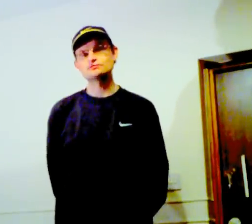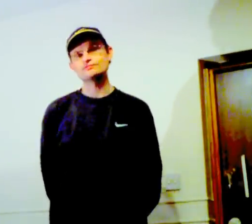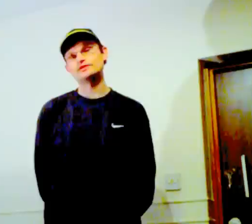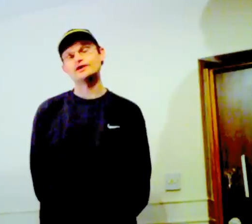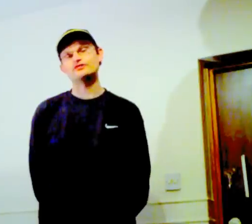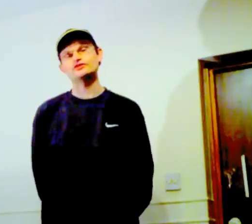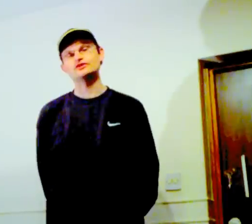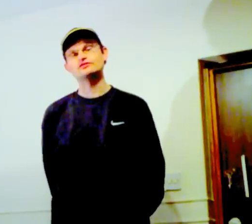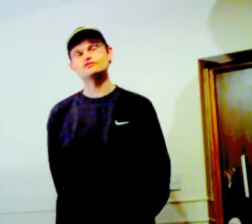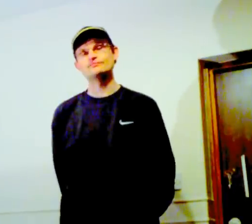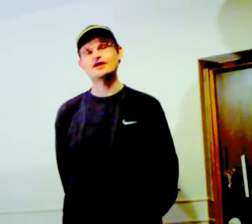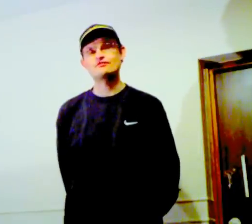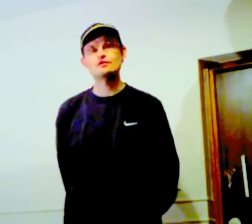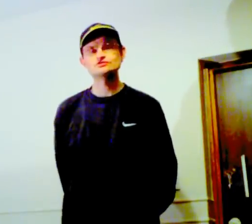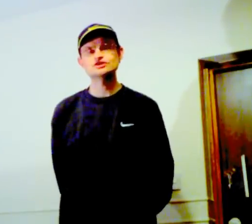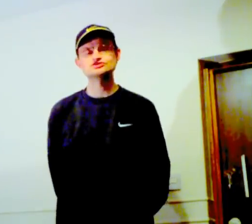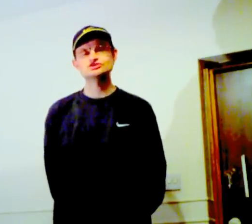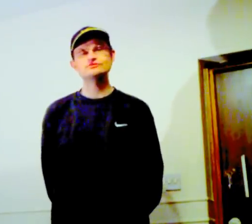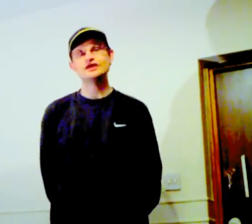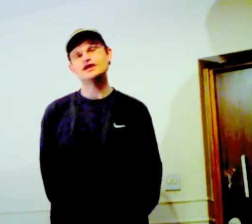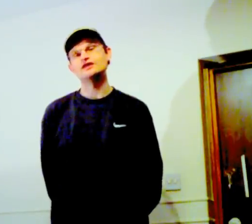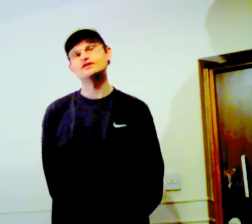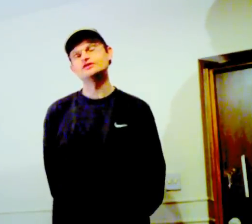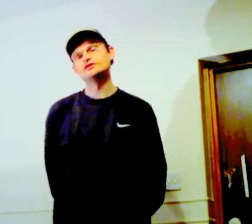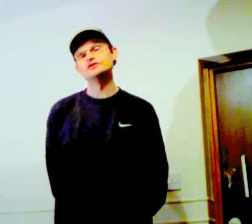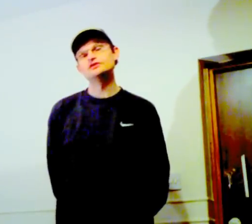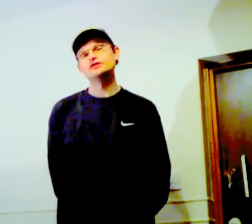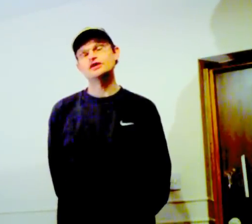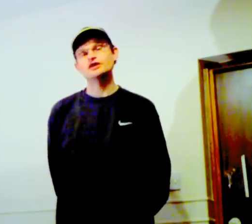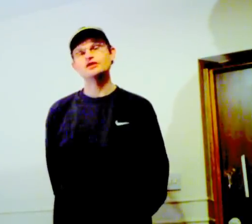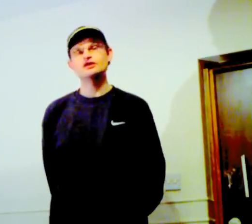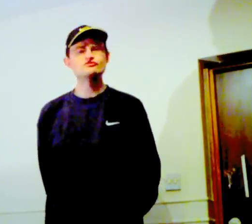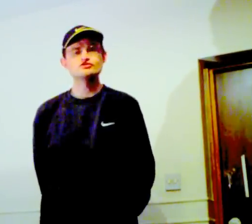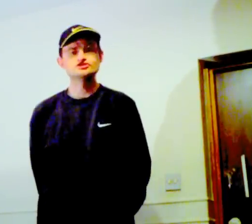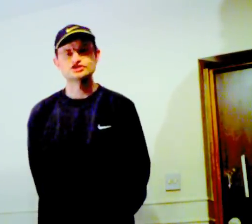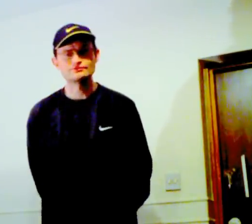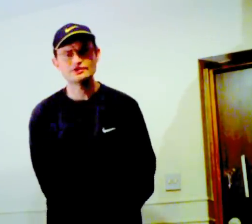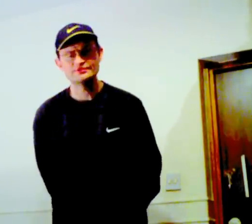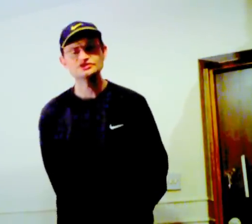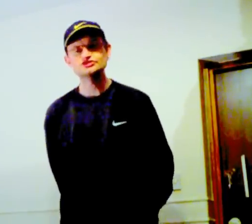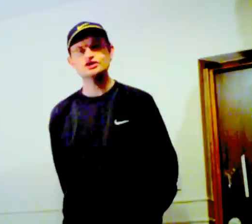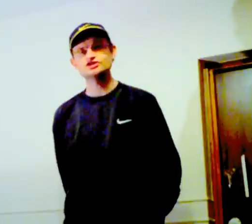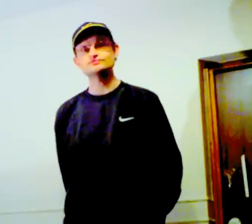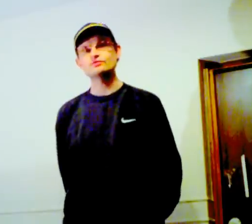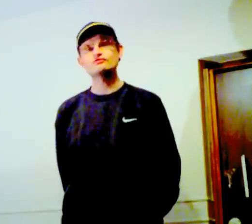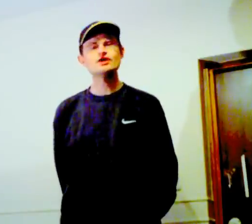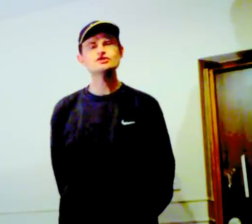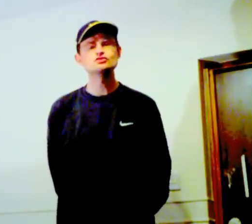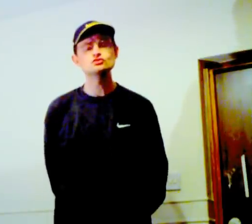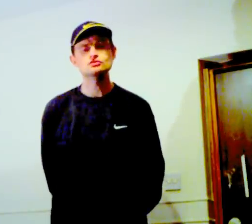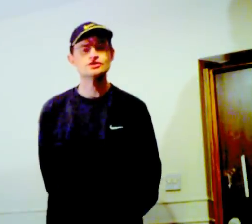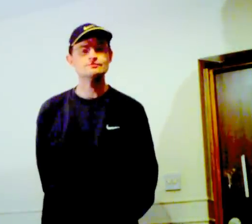him a bit about the background which I assumed he had. And after I'd said my piece he asked me whether I had Googled him